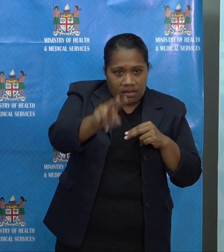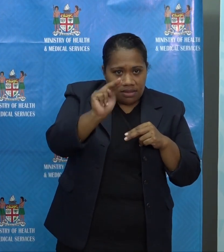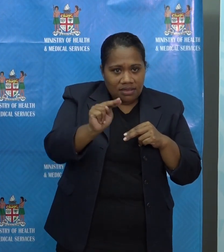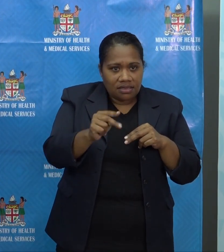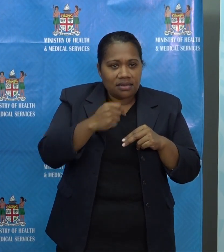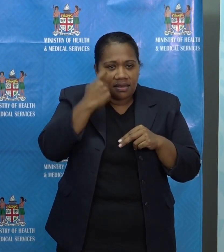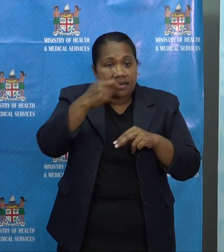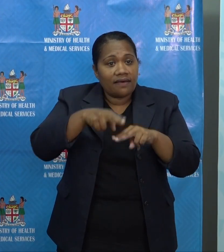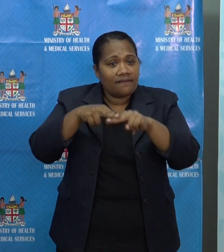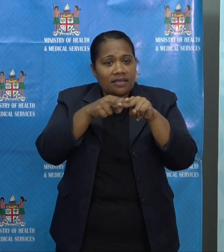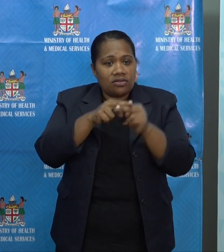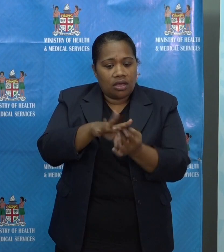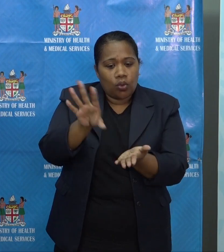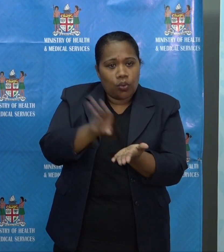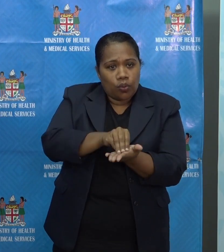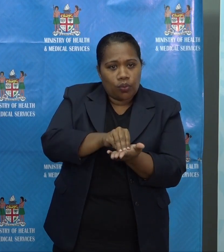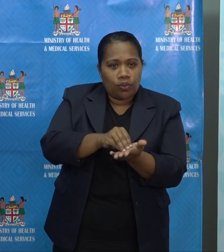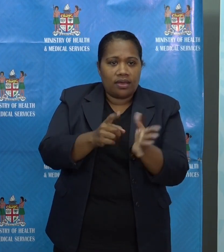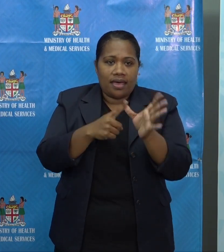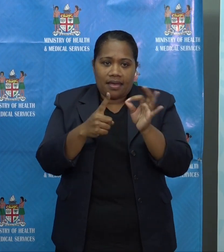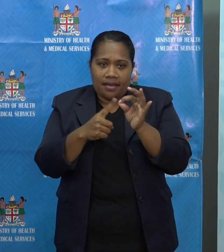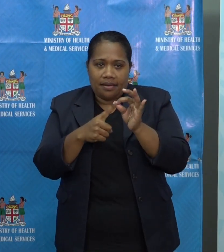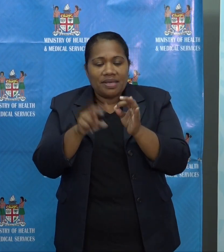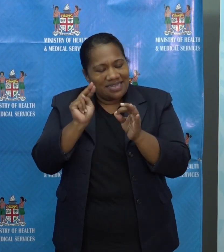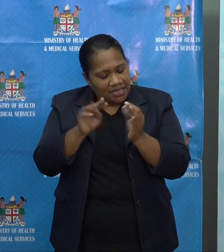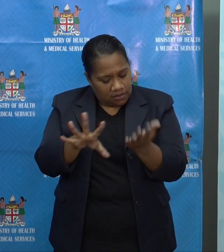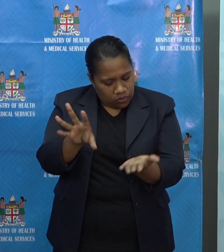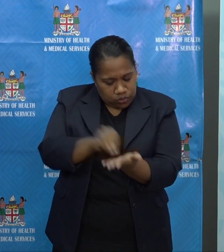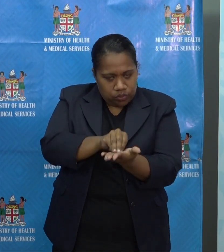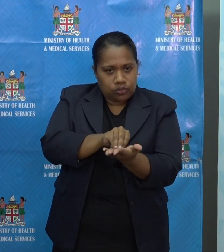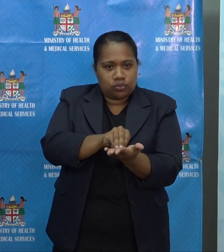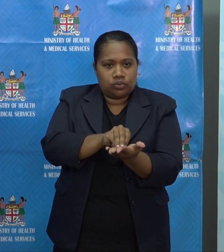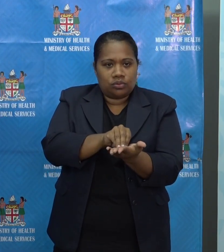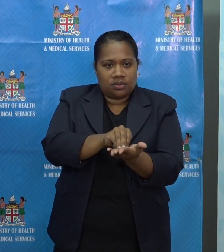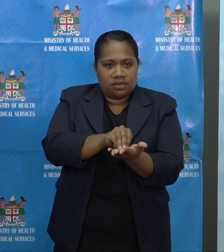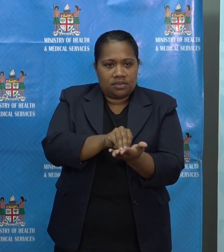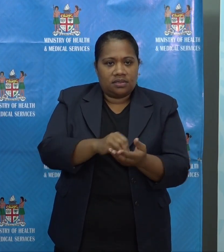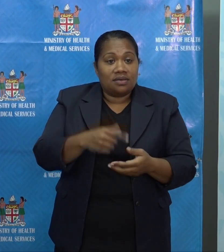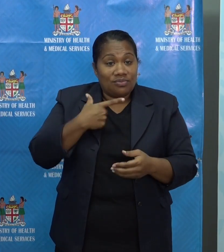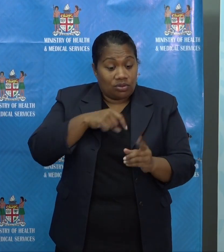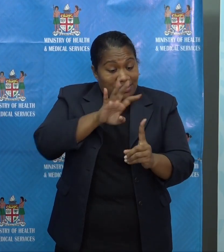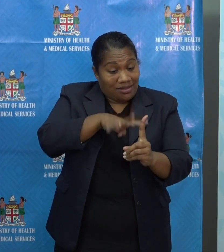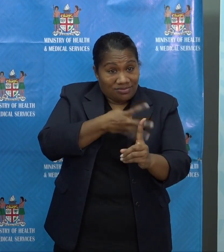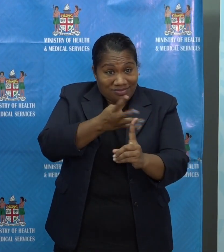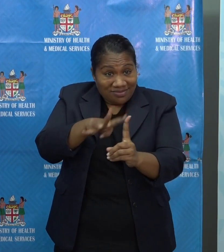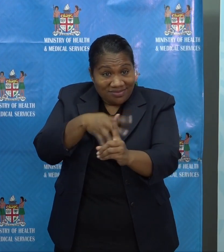on it. The efficiency of our large-scale contact tracing depends on it.